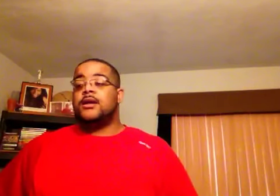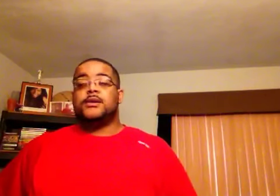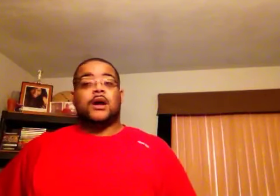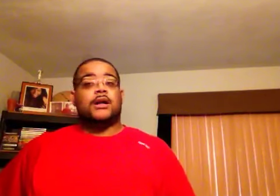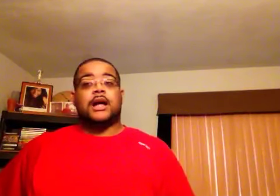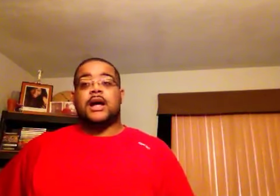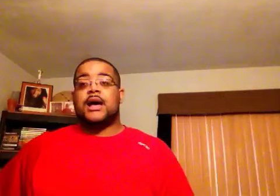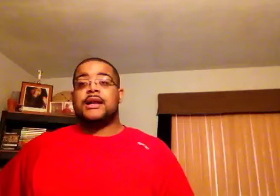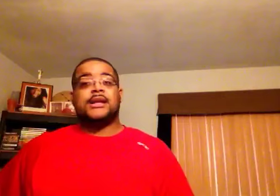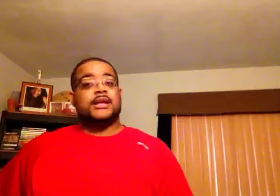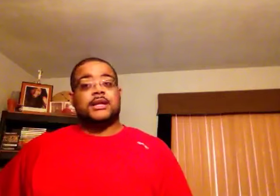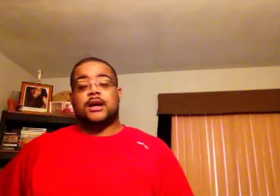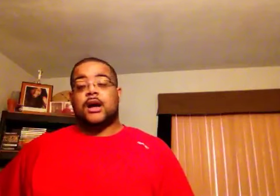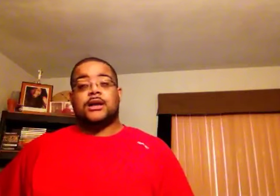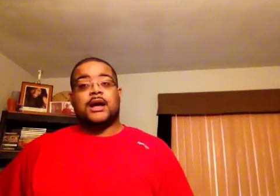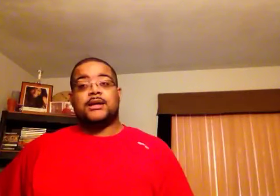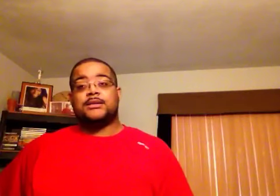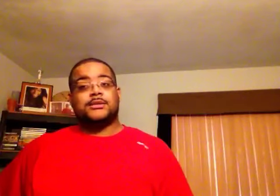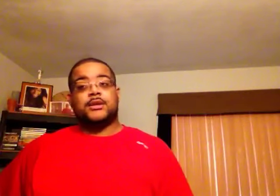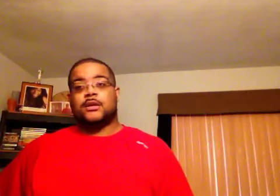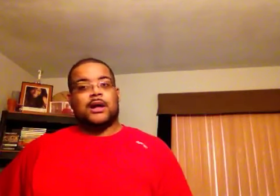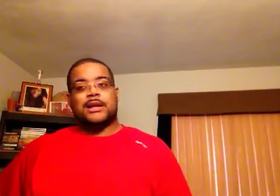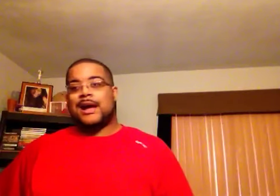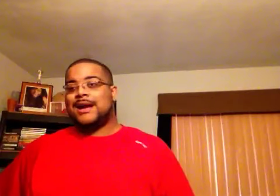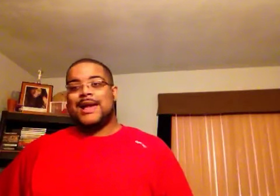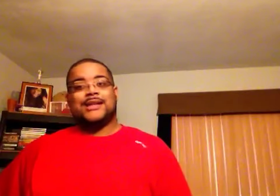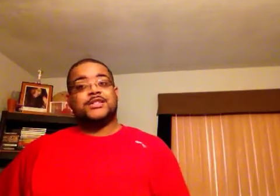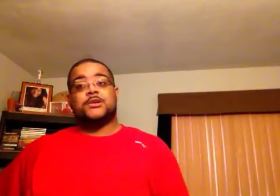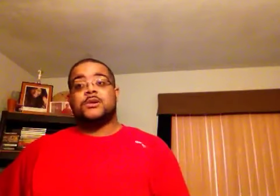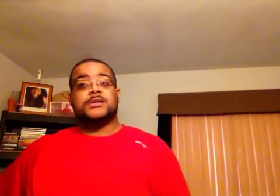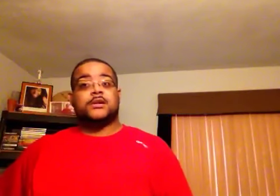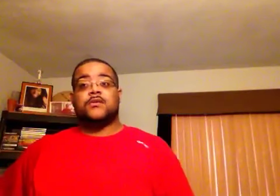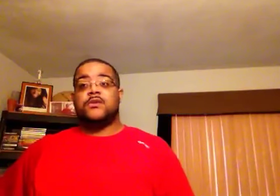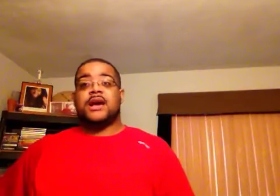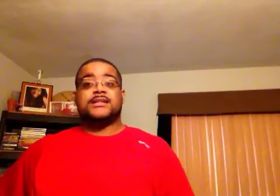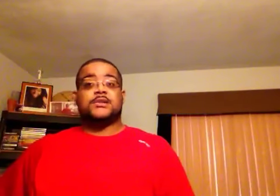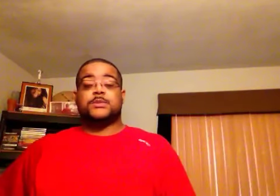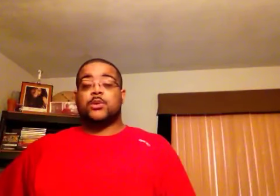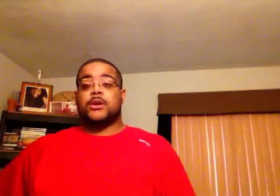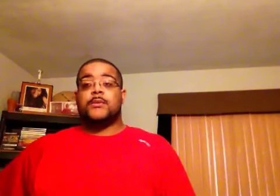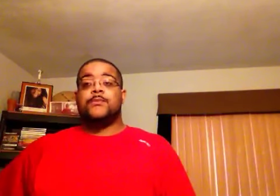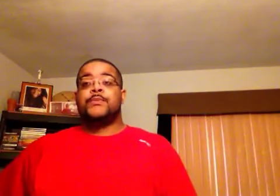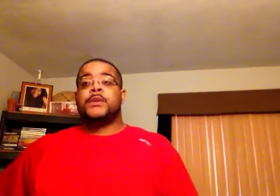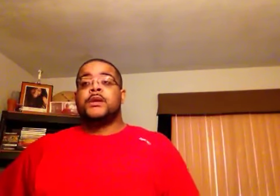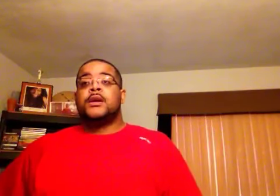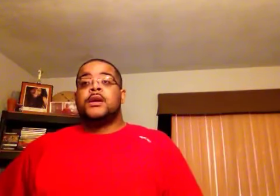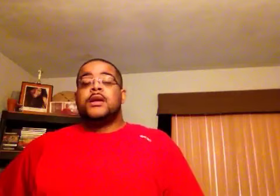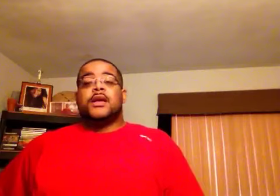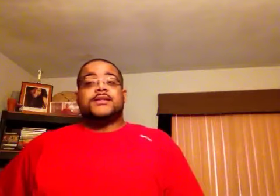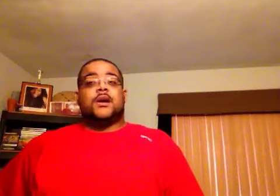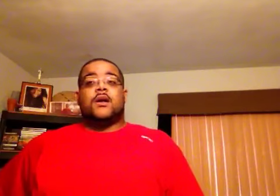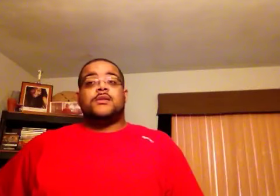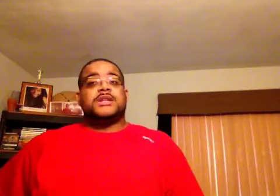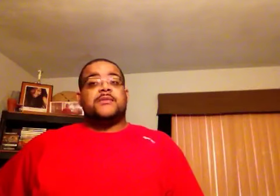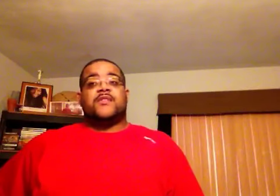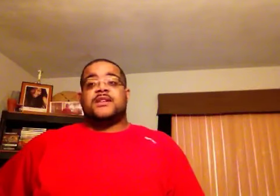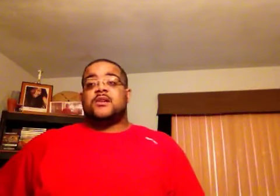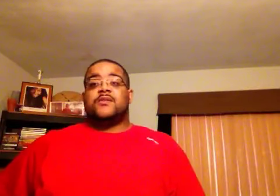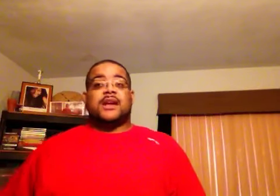you know, online and in stores, so hopefully you guys go support him. And to all Luke James fans, hopefully I